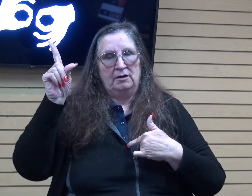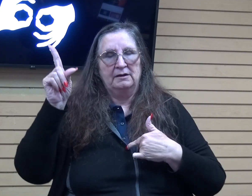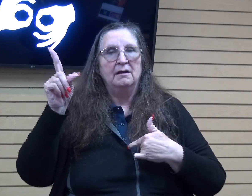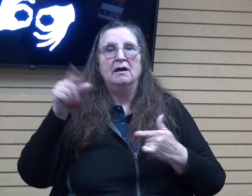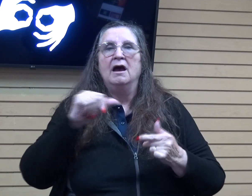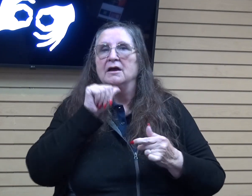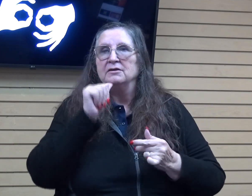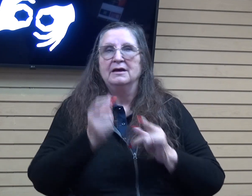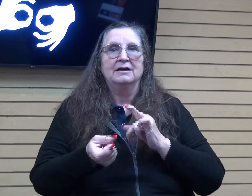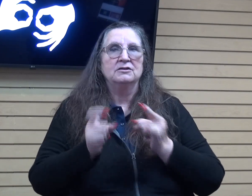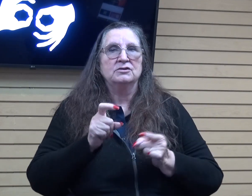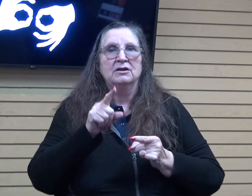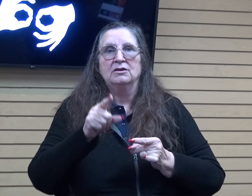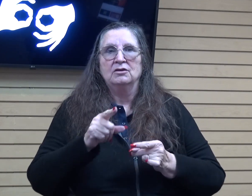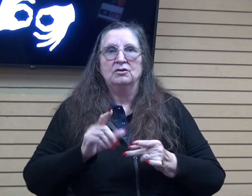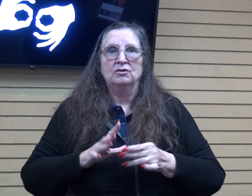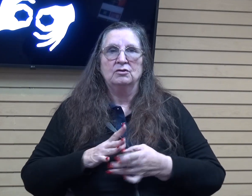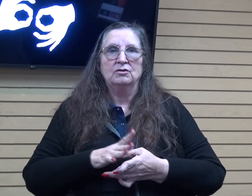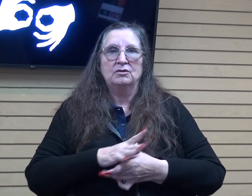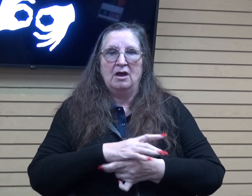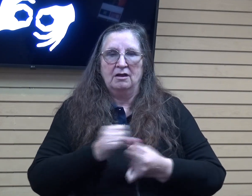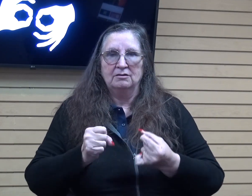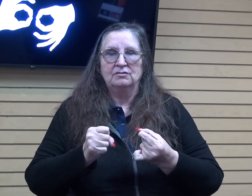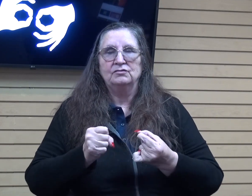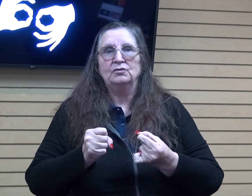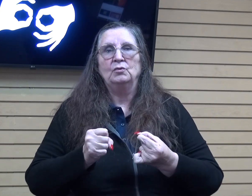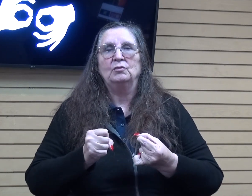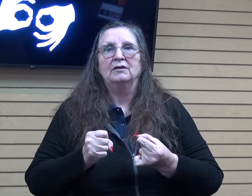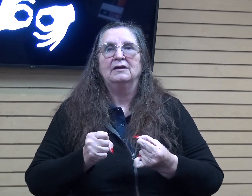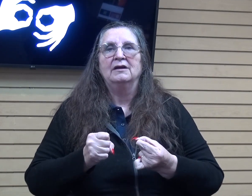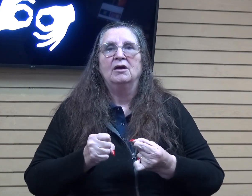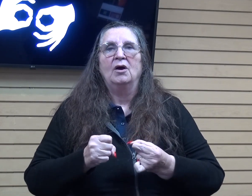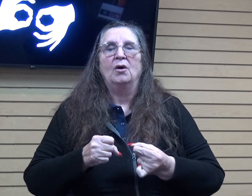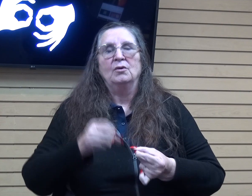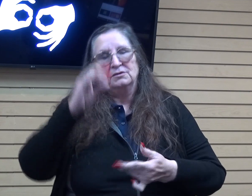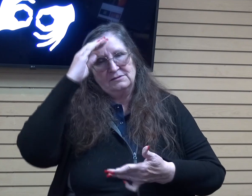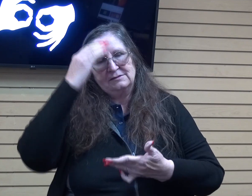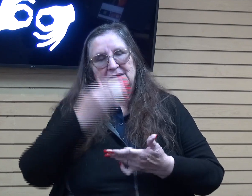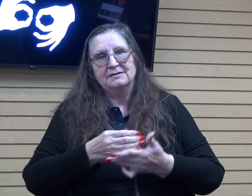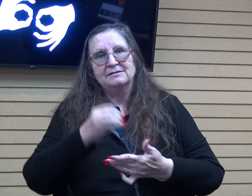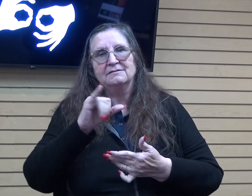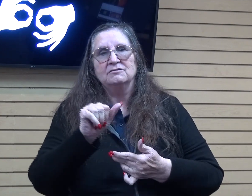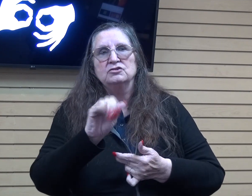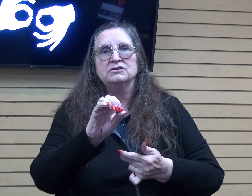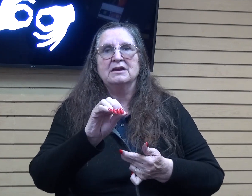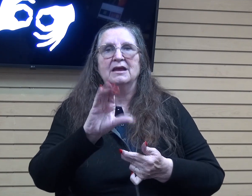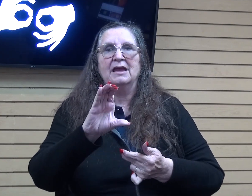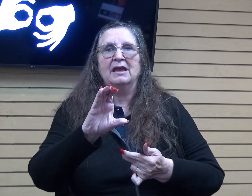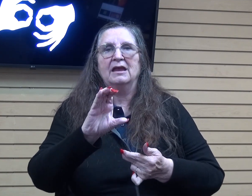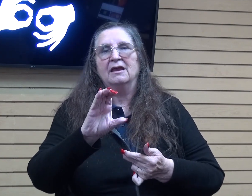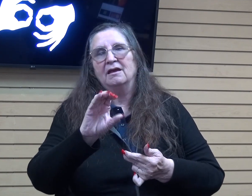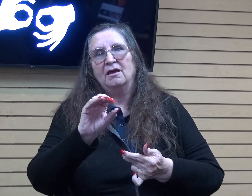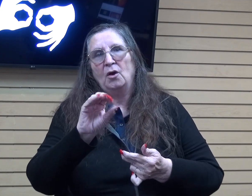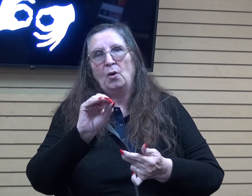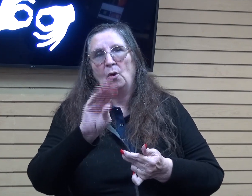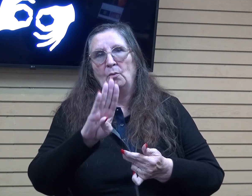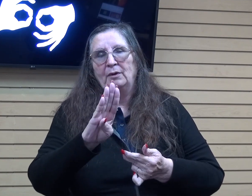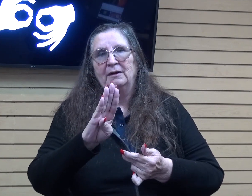consumed, O sons of Jacob. And as in Hebrews, it's talking about false gods. And then in Malachi about